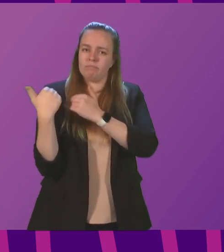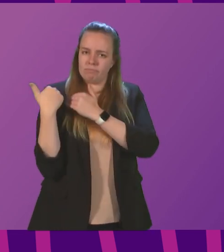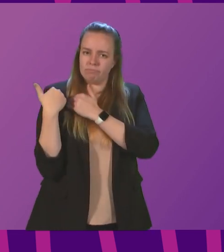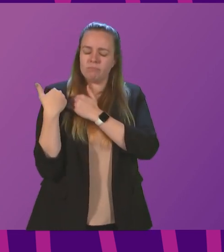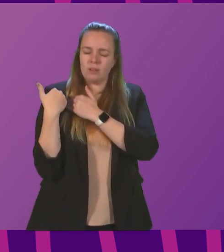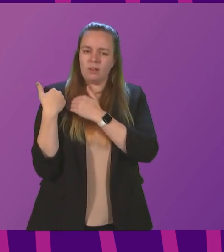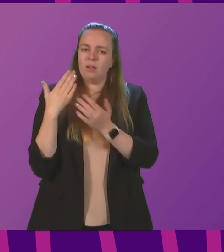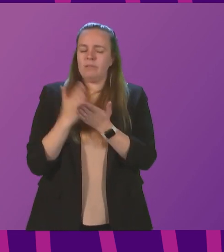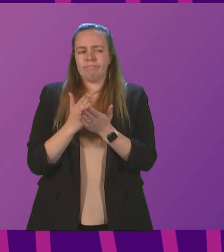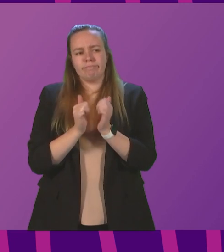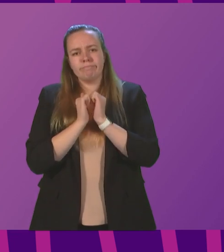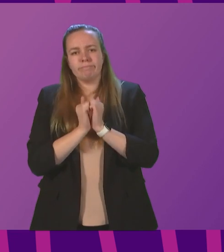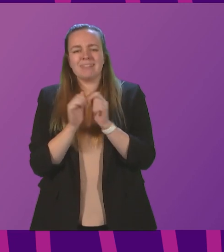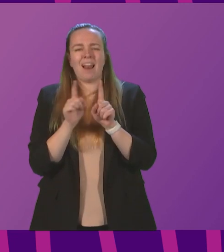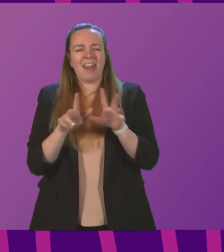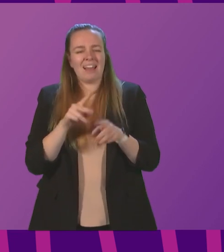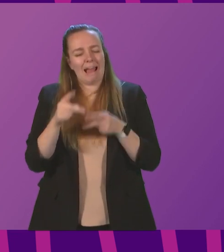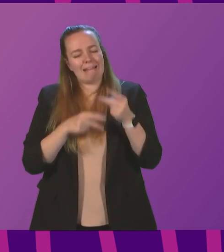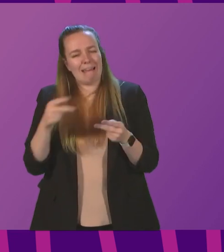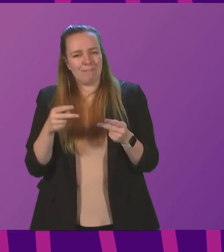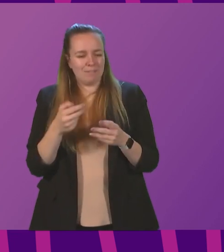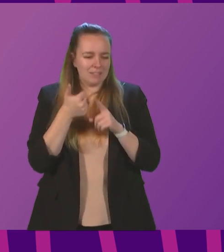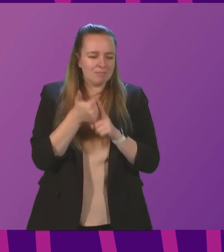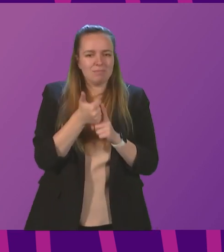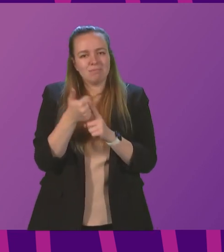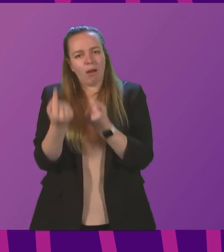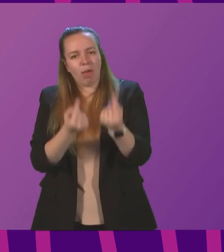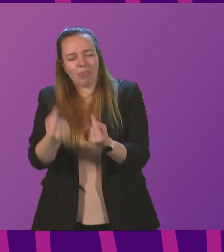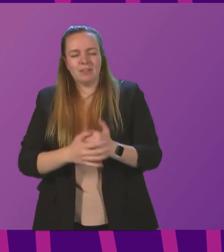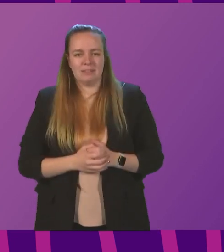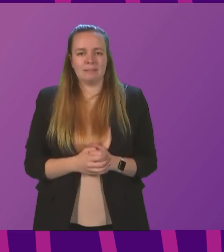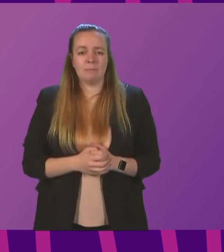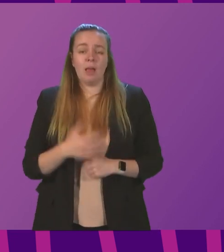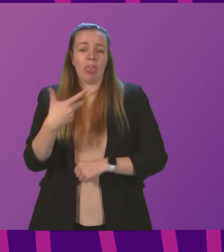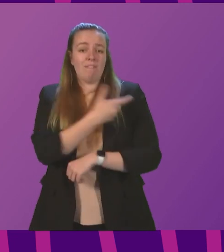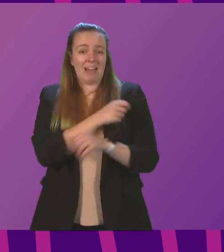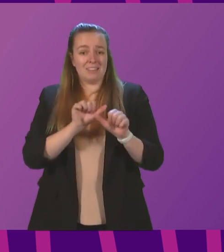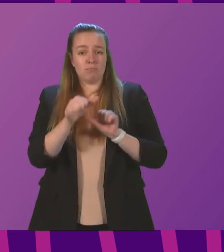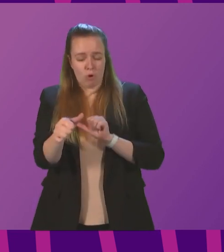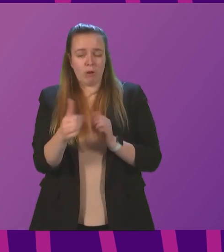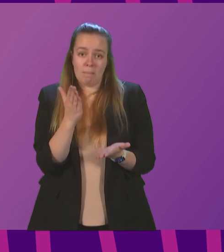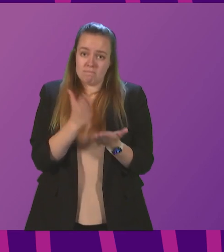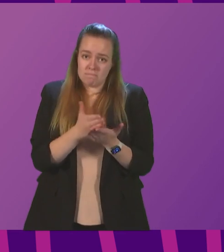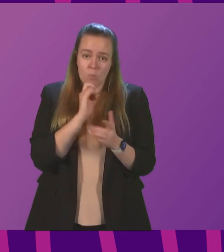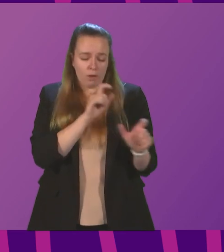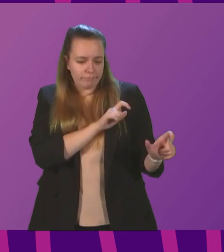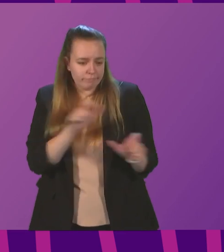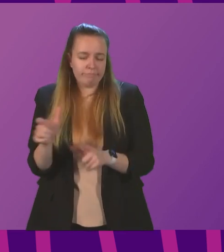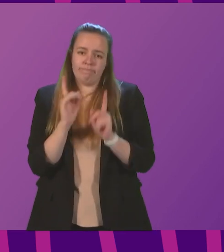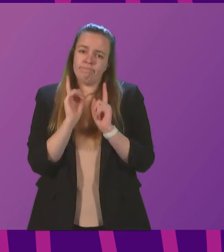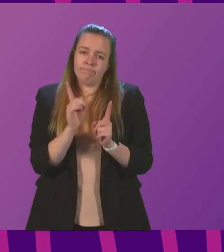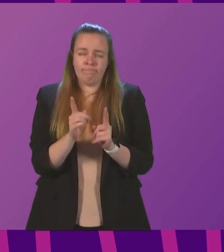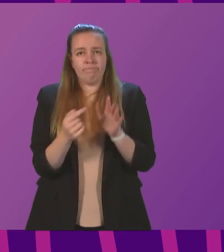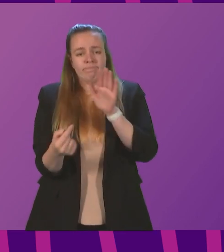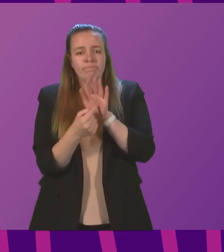is the most precious gift we can give to others at this time. The vaccine programme is and will continue to be the bedrock of our